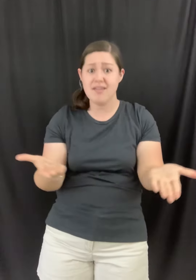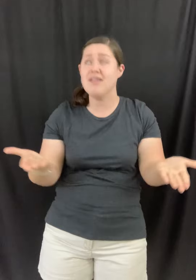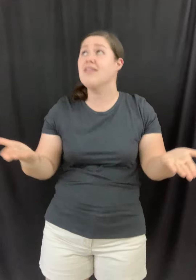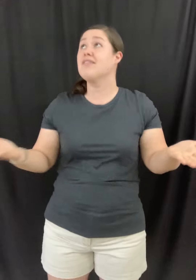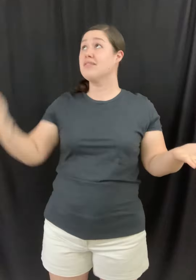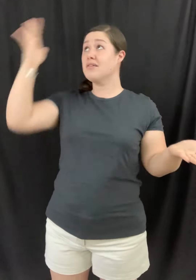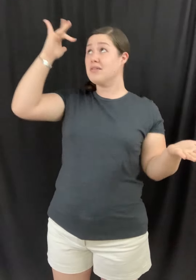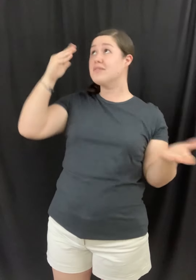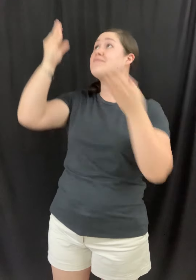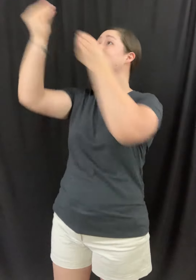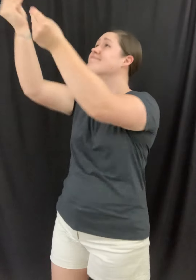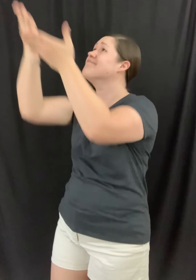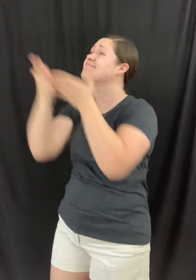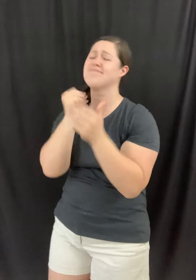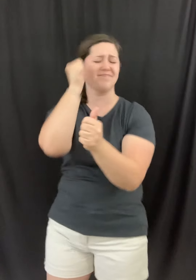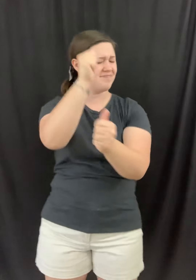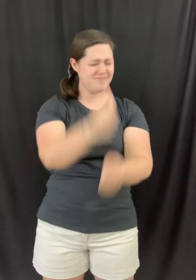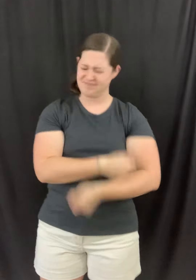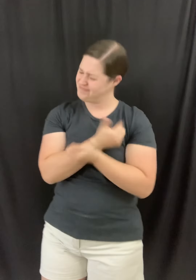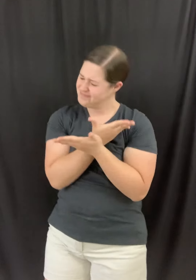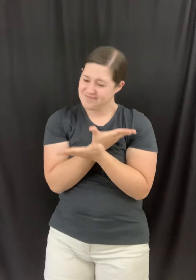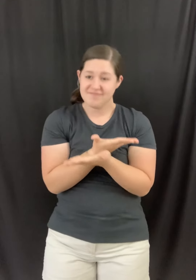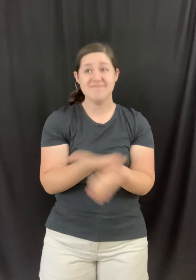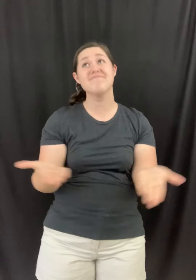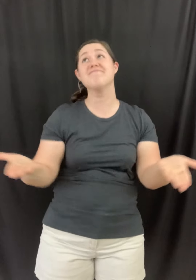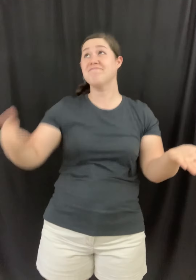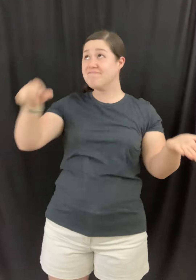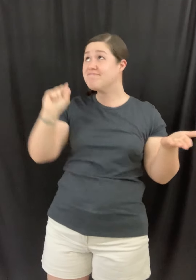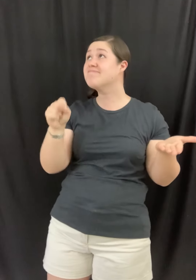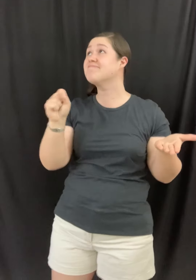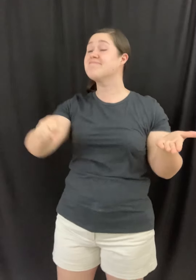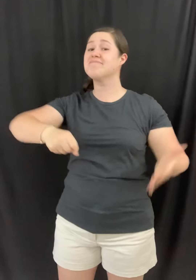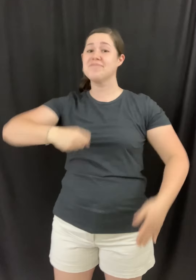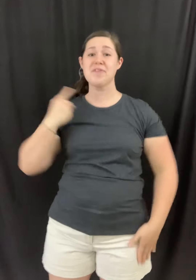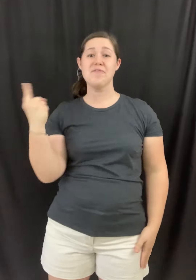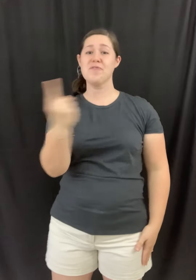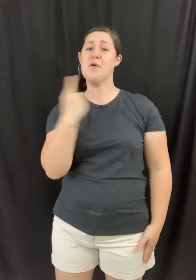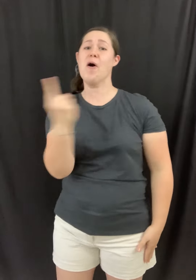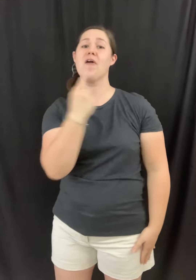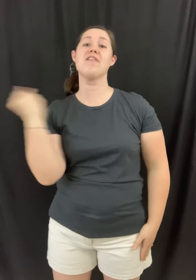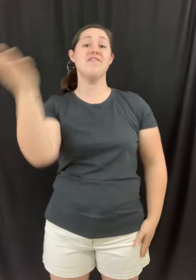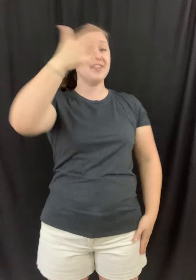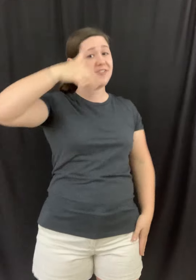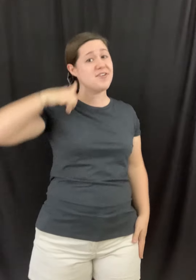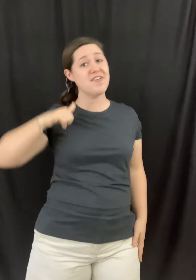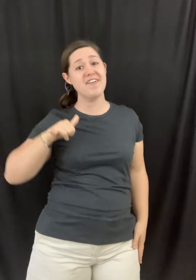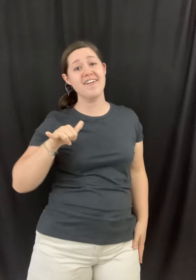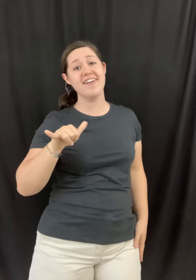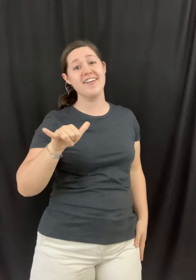For me, I gave up everything For all of eternity